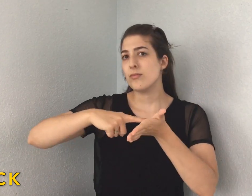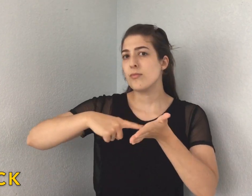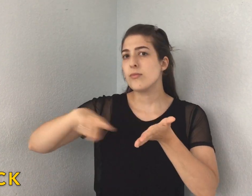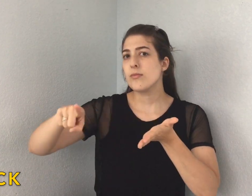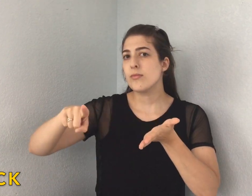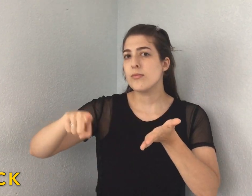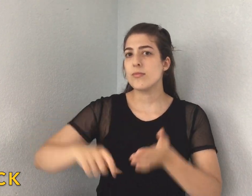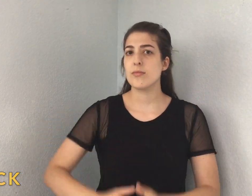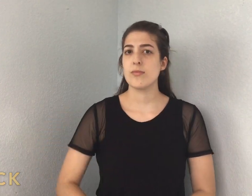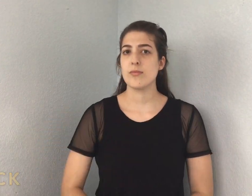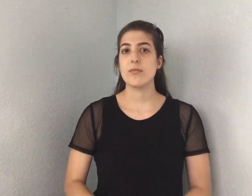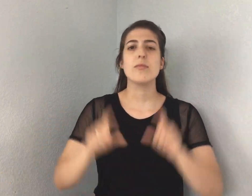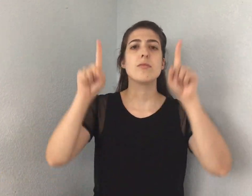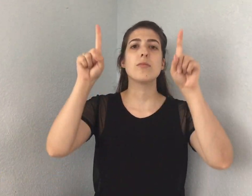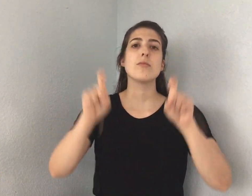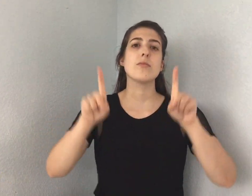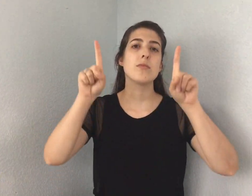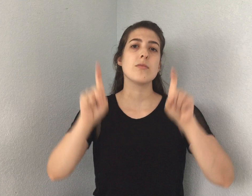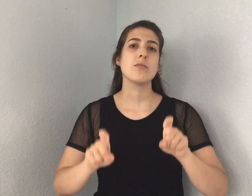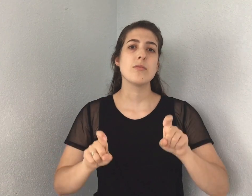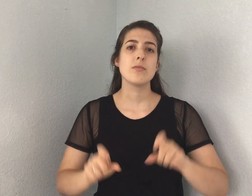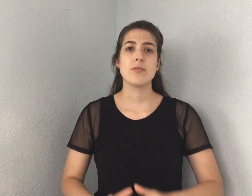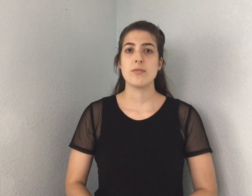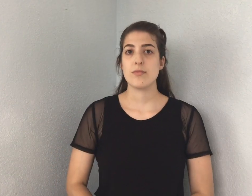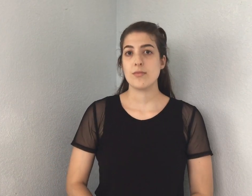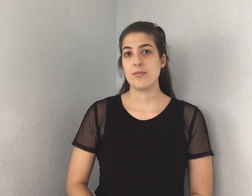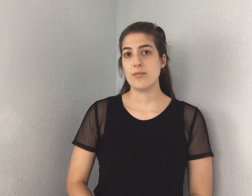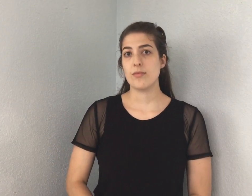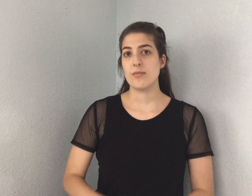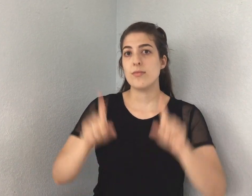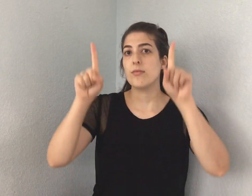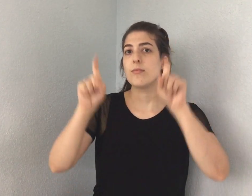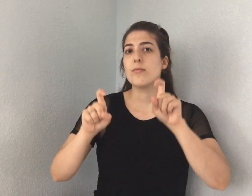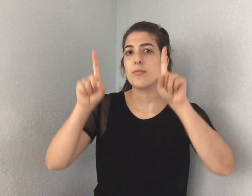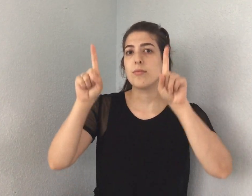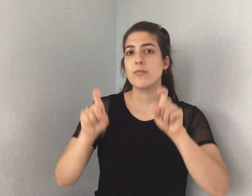Check. Test. Test.